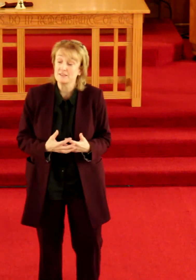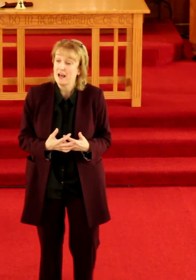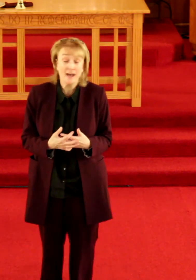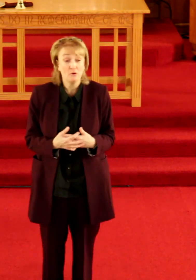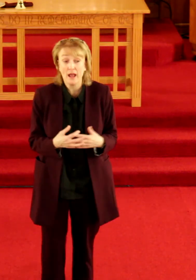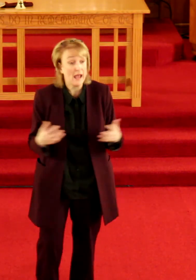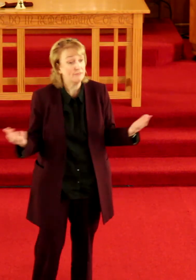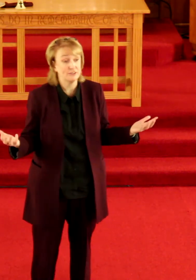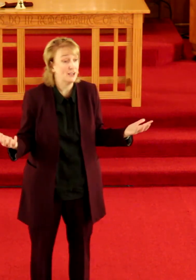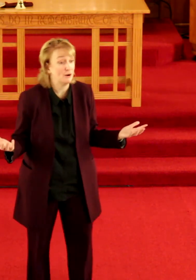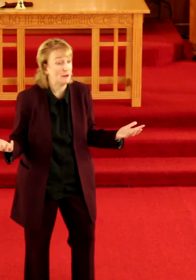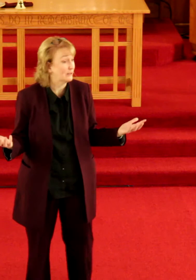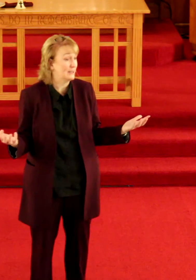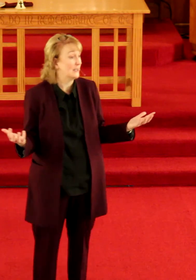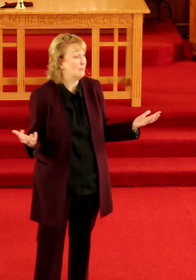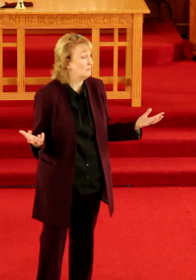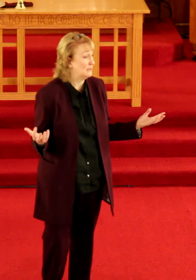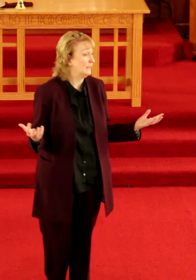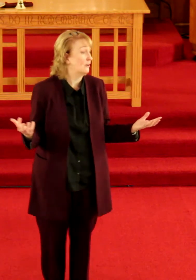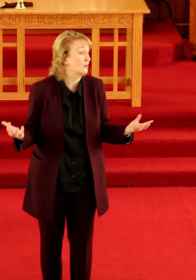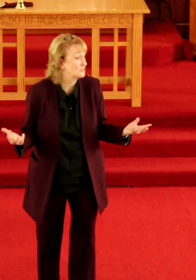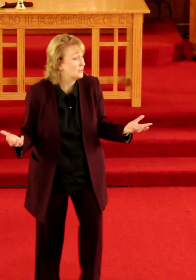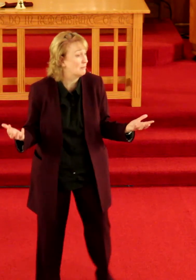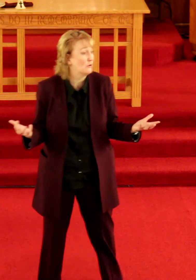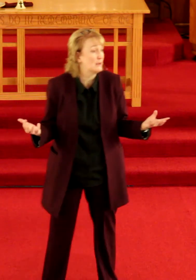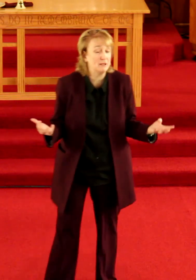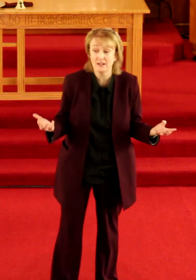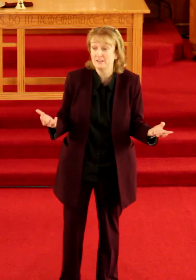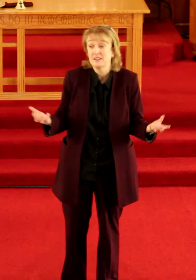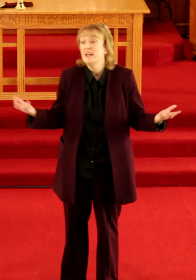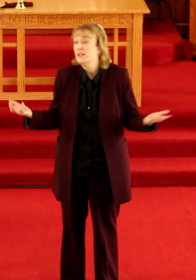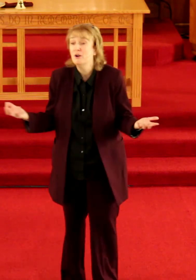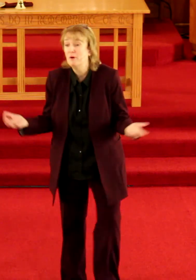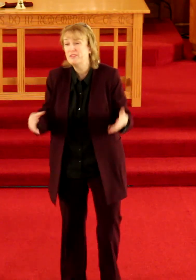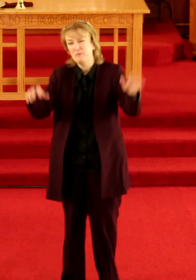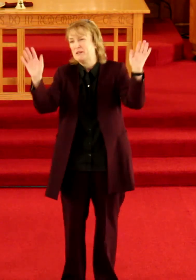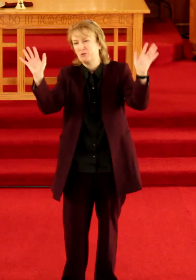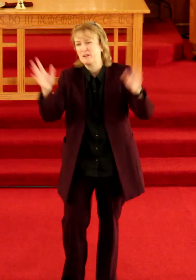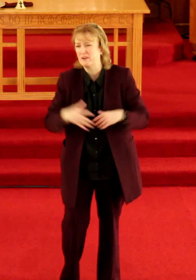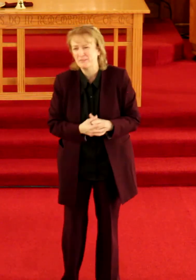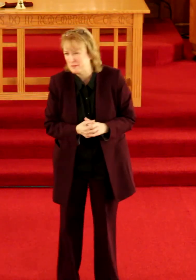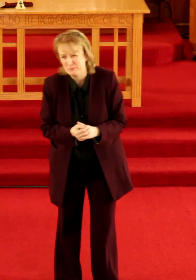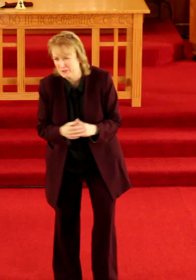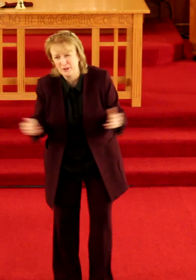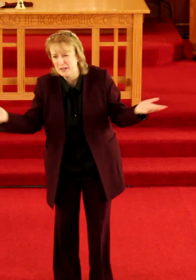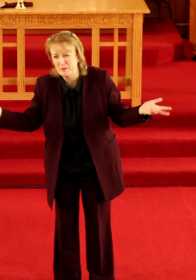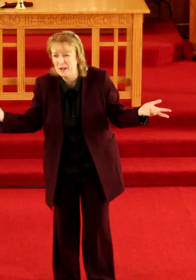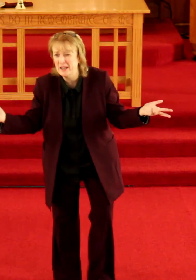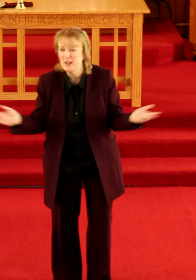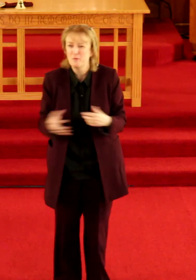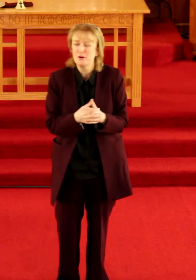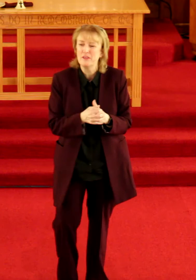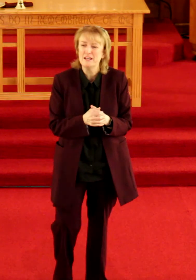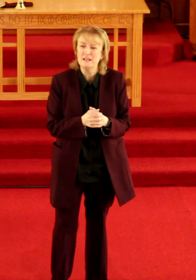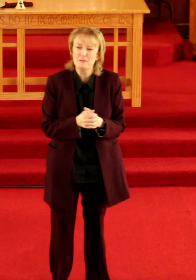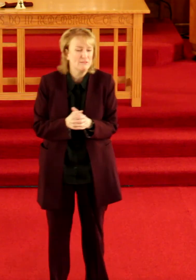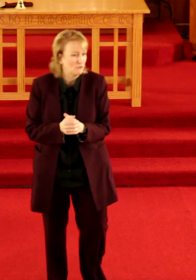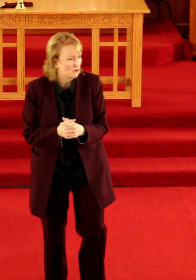I don't have to care about getting up and being here on a Sunday morning because you know what there'll be 25 people there anyway what do they need me for